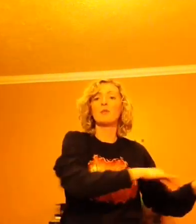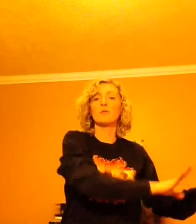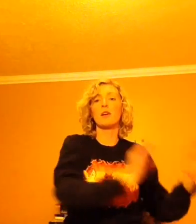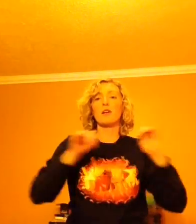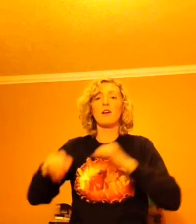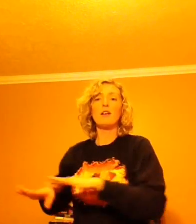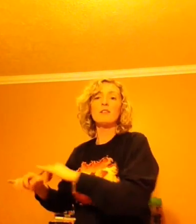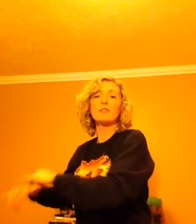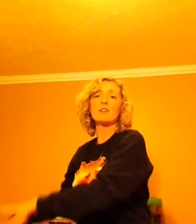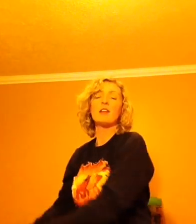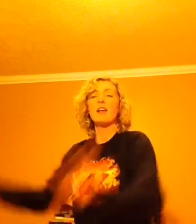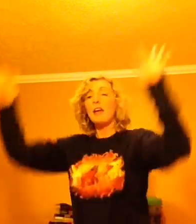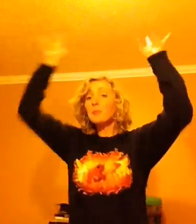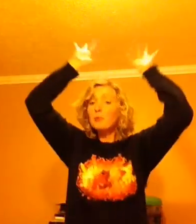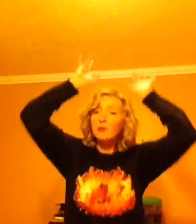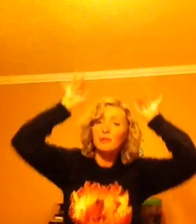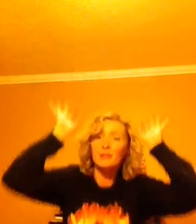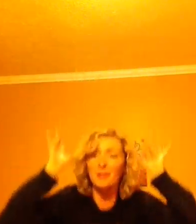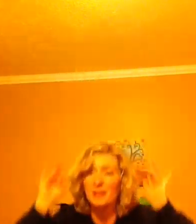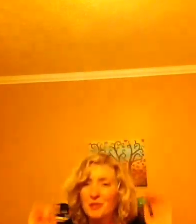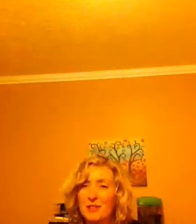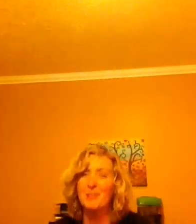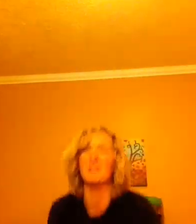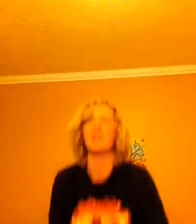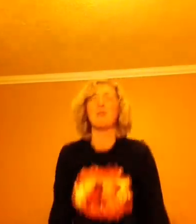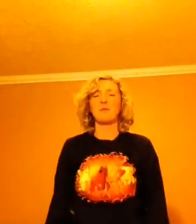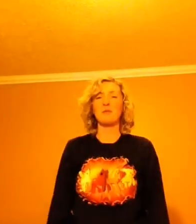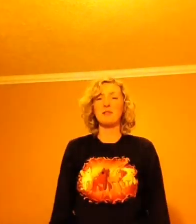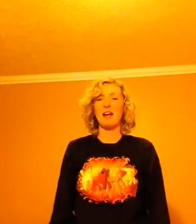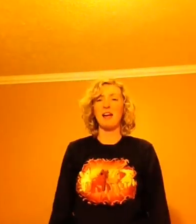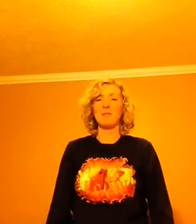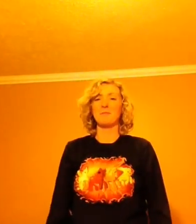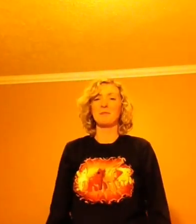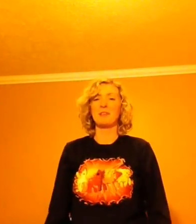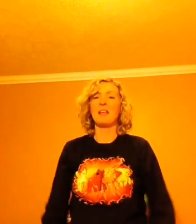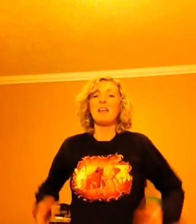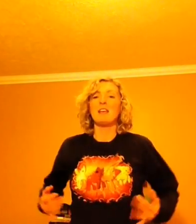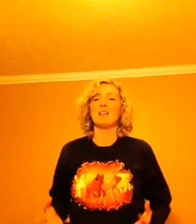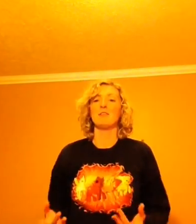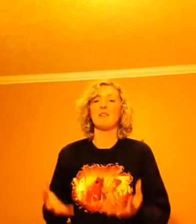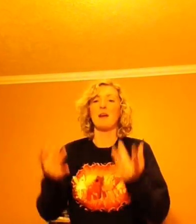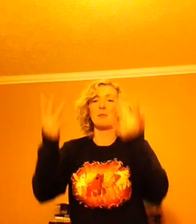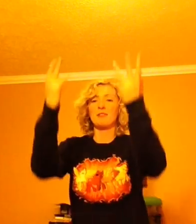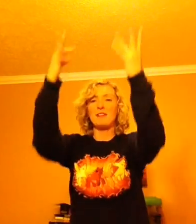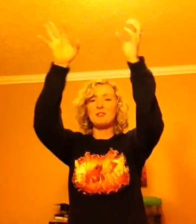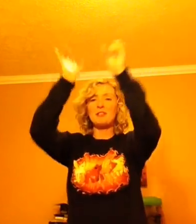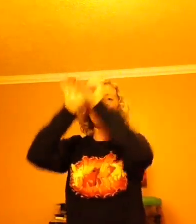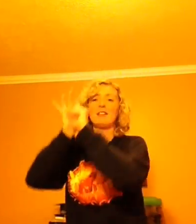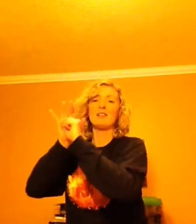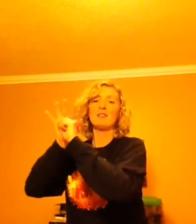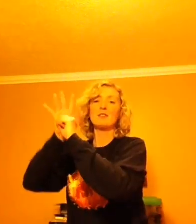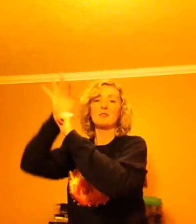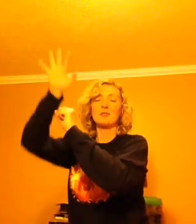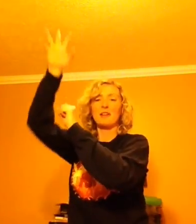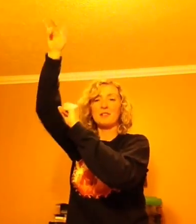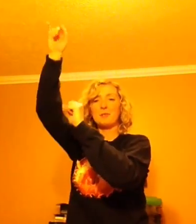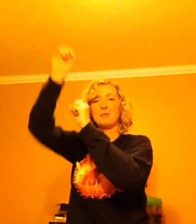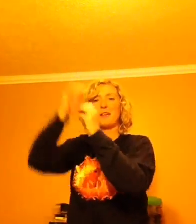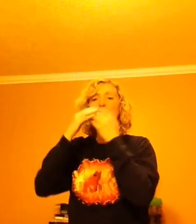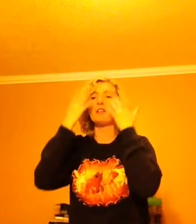runoff, and percolation. One more time, evaporation, transpiration,